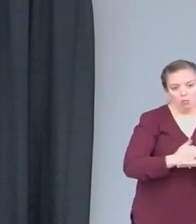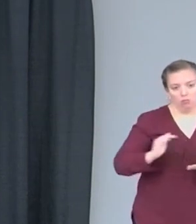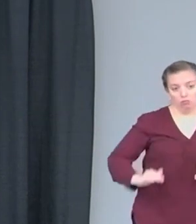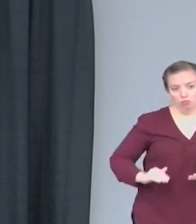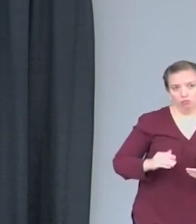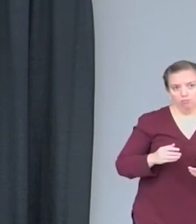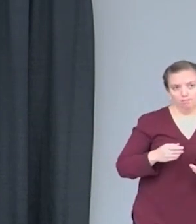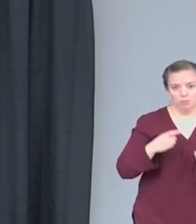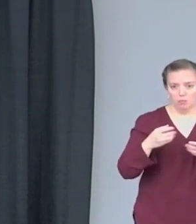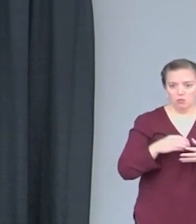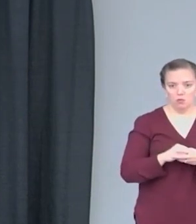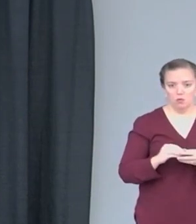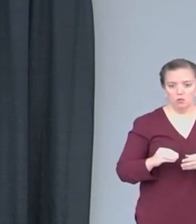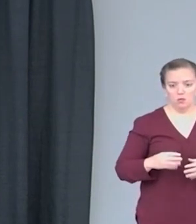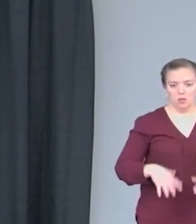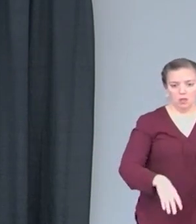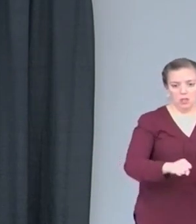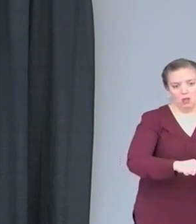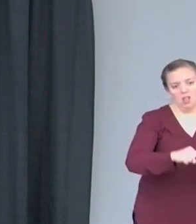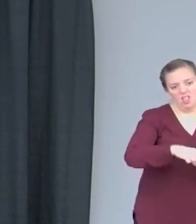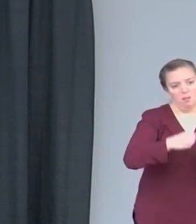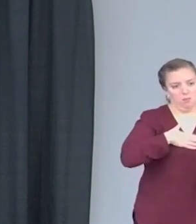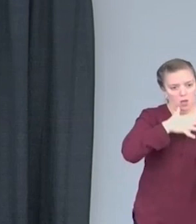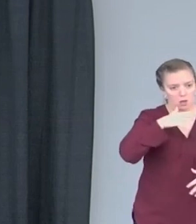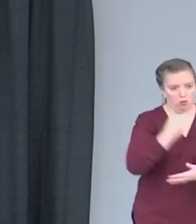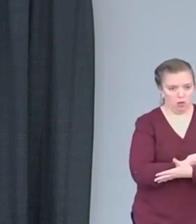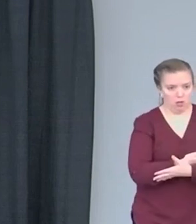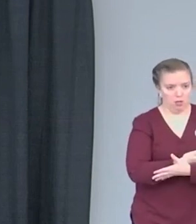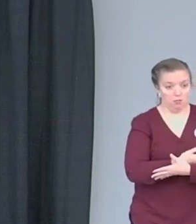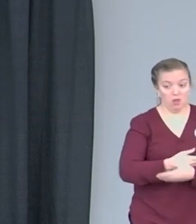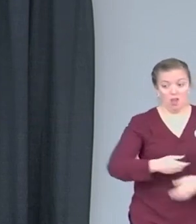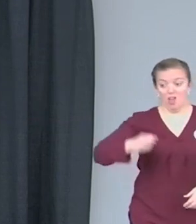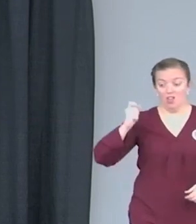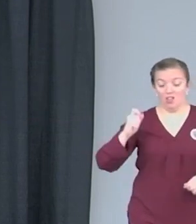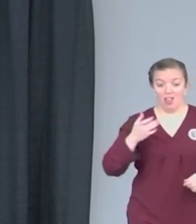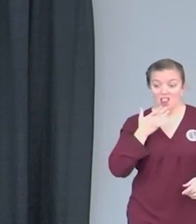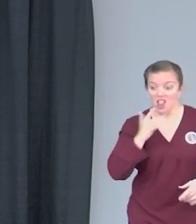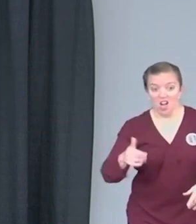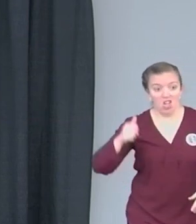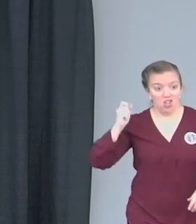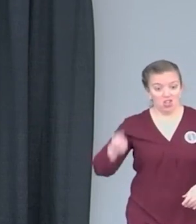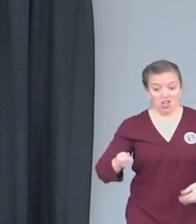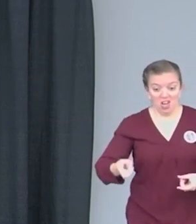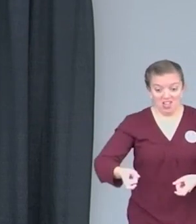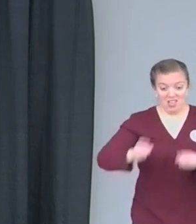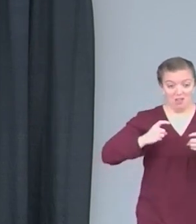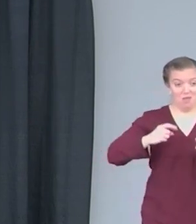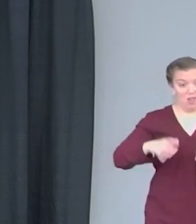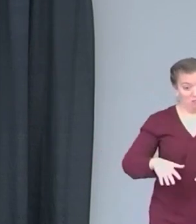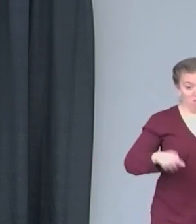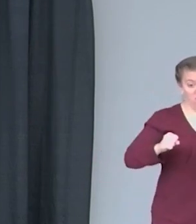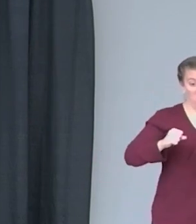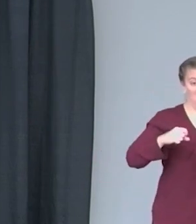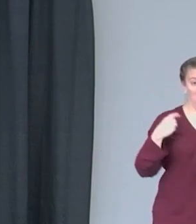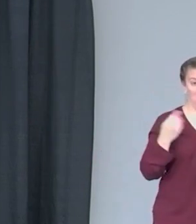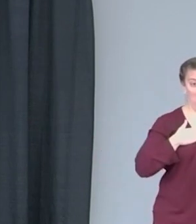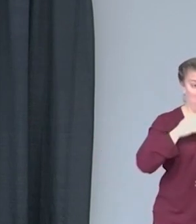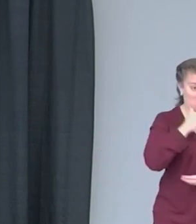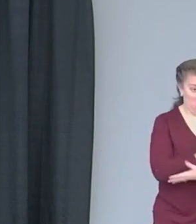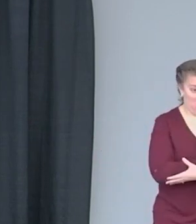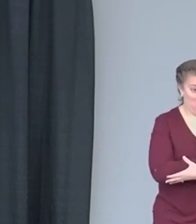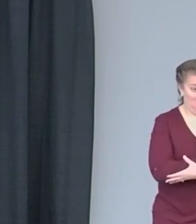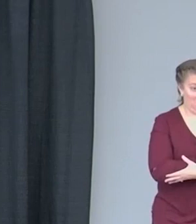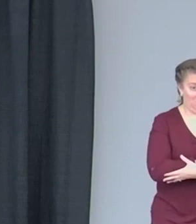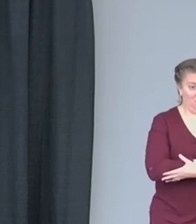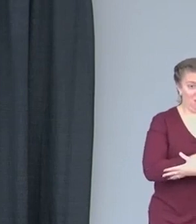Fortunately, the judge, you know, he granted me full custody. I didn't know I was going to give sole custody of this little girl. I